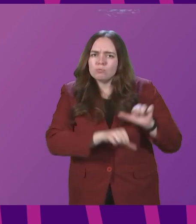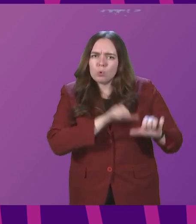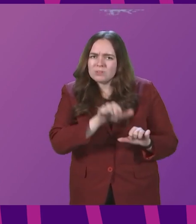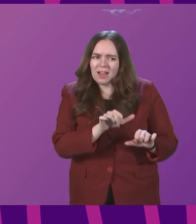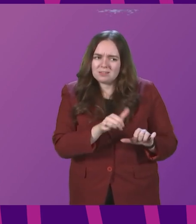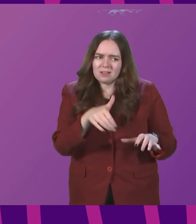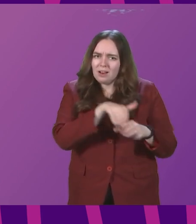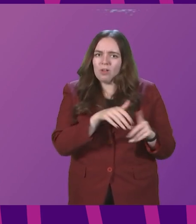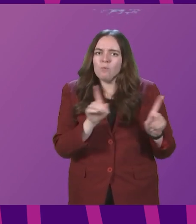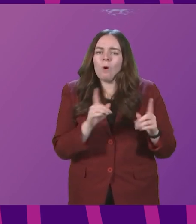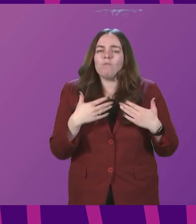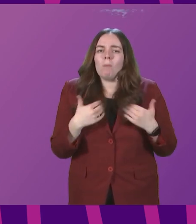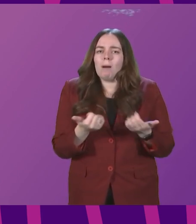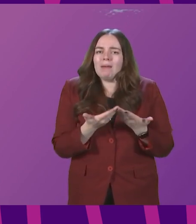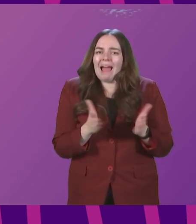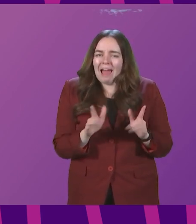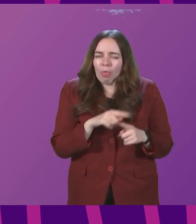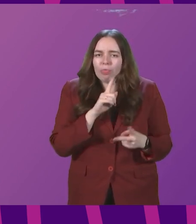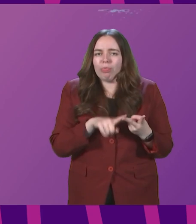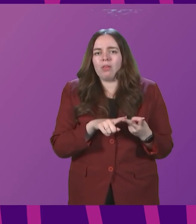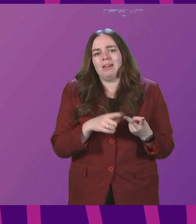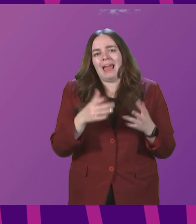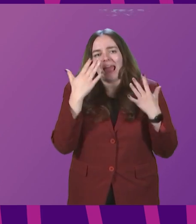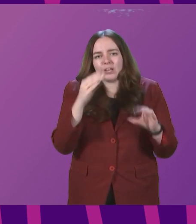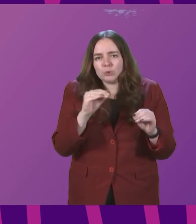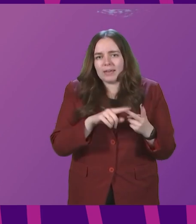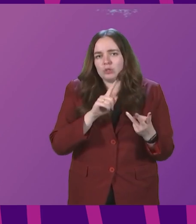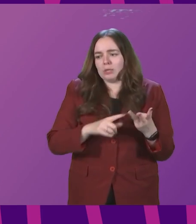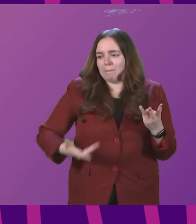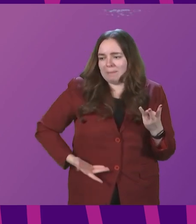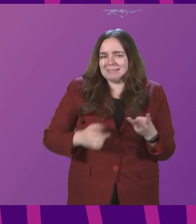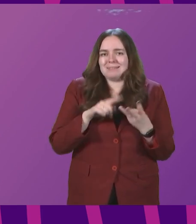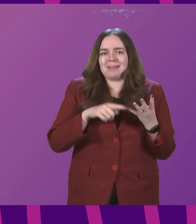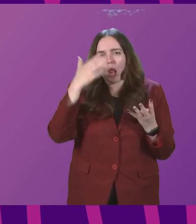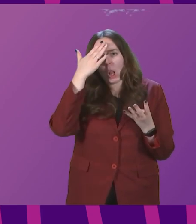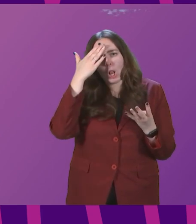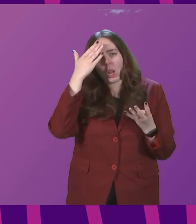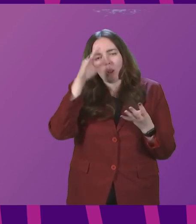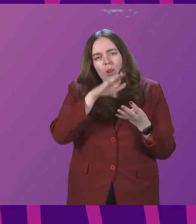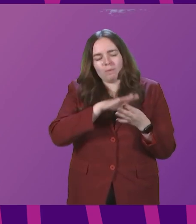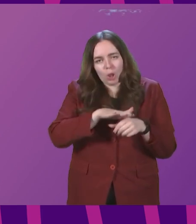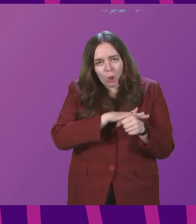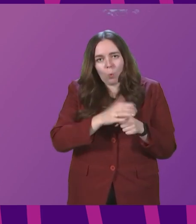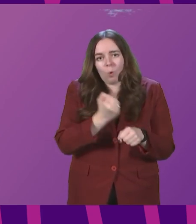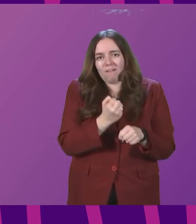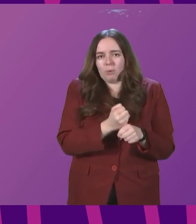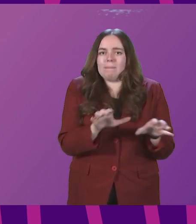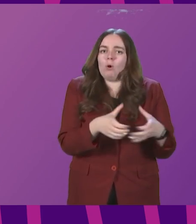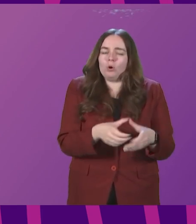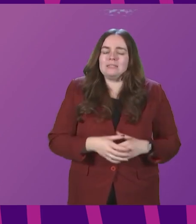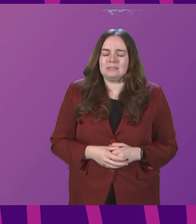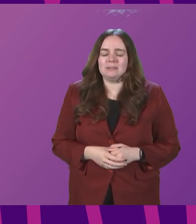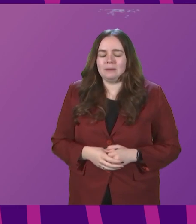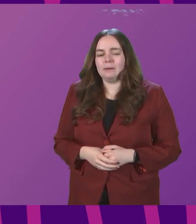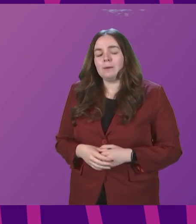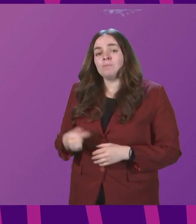regard to public health, education, business and local government bodies? First Minister. Well, we intend to, as I said in